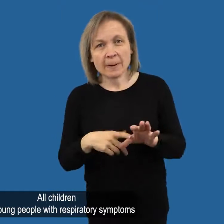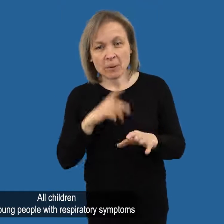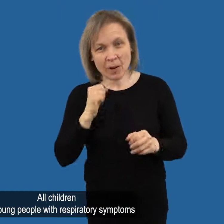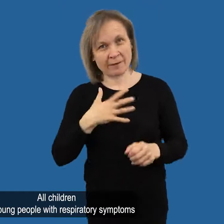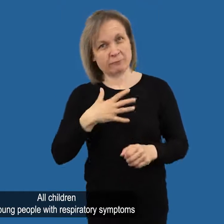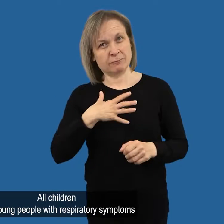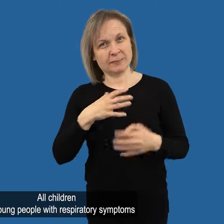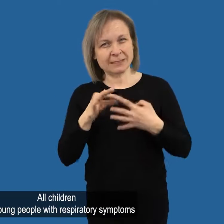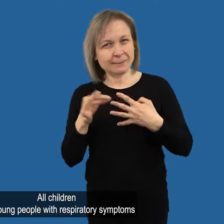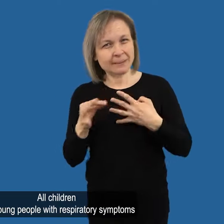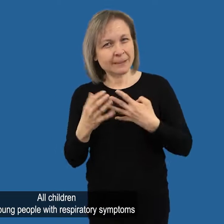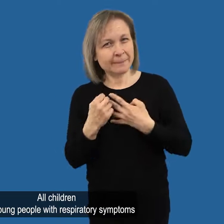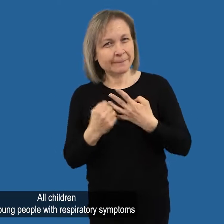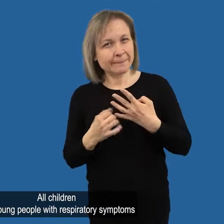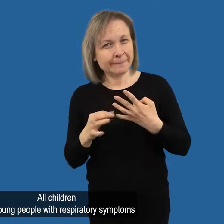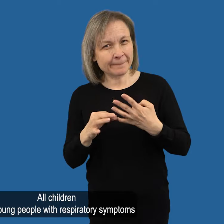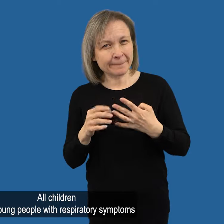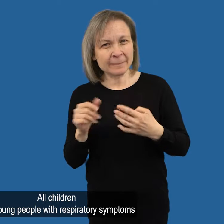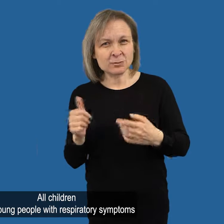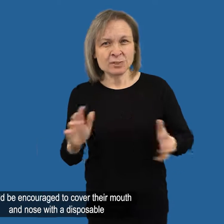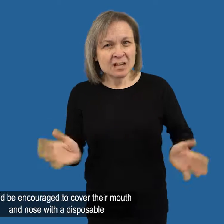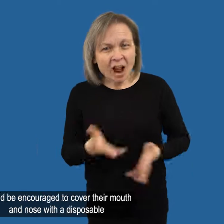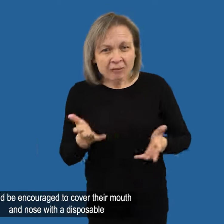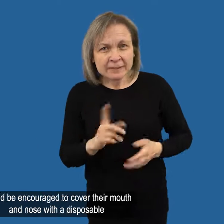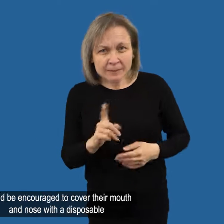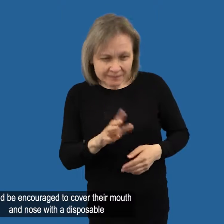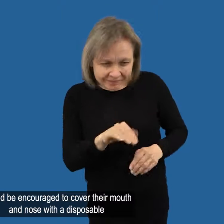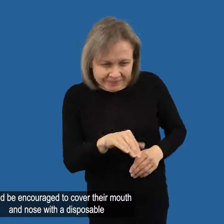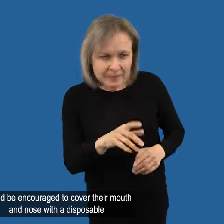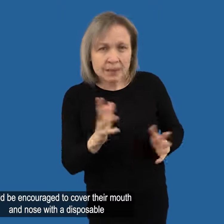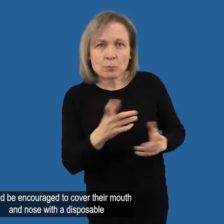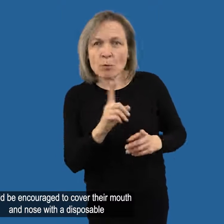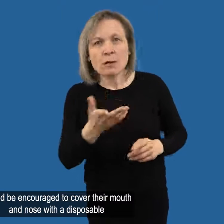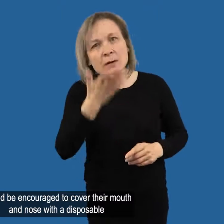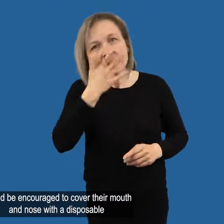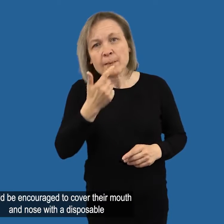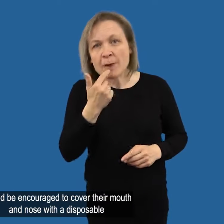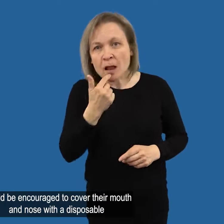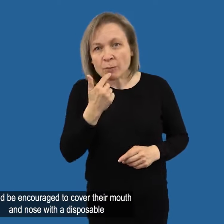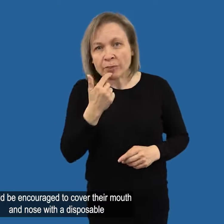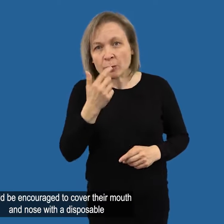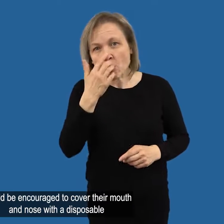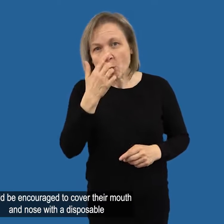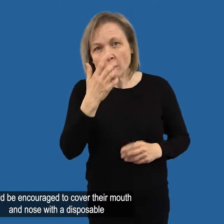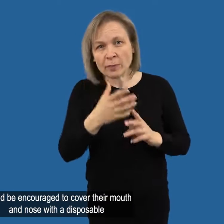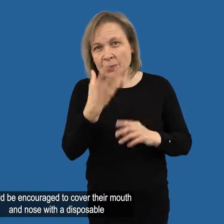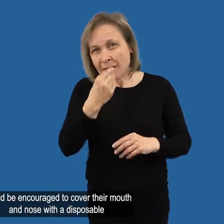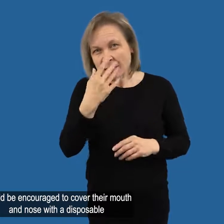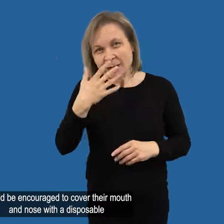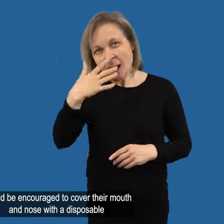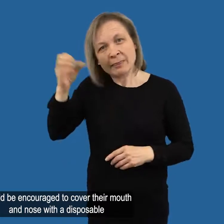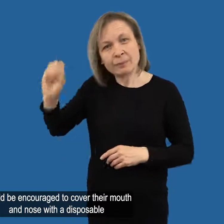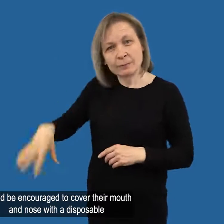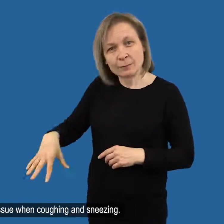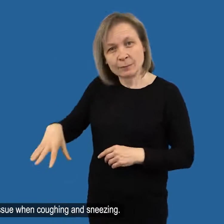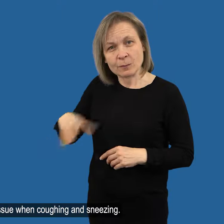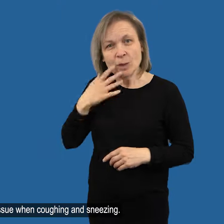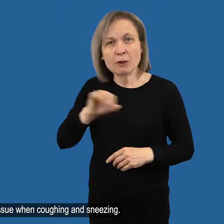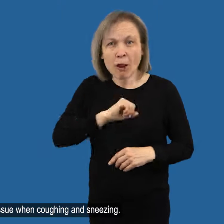All children and young people with respiratory symptoms should be encouraged to cover their mouth and nose with a disposable tissue when coughing